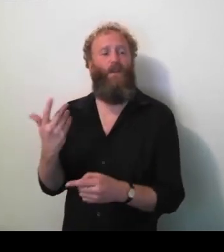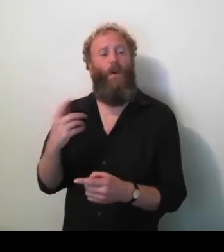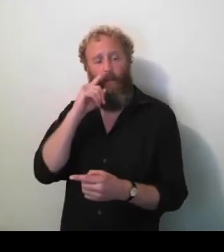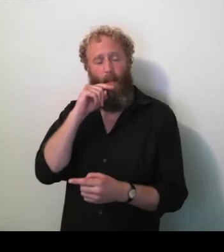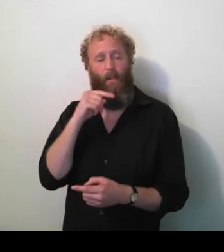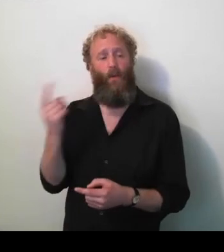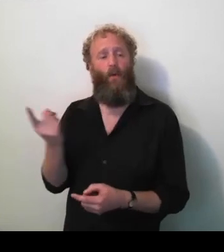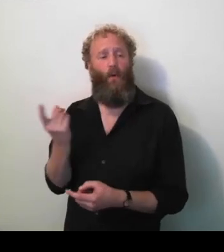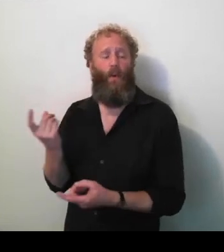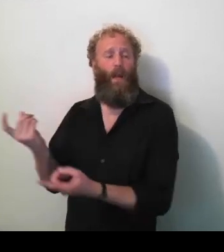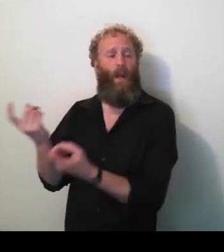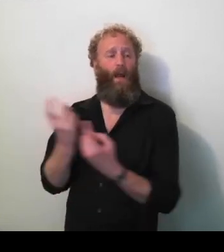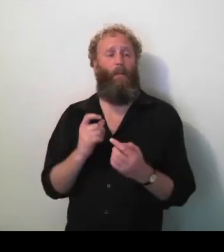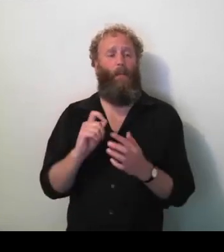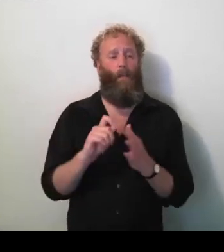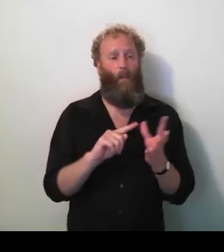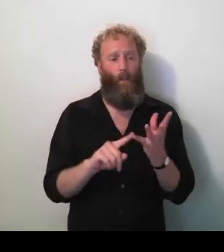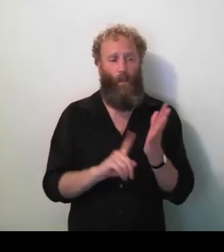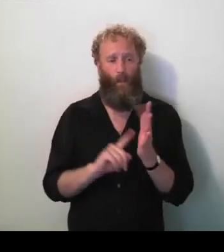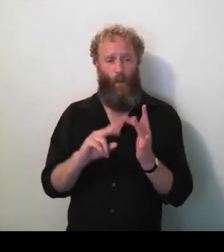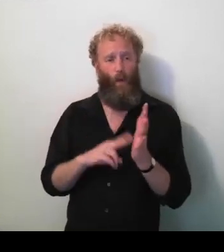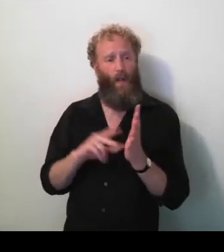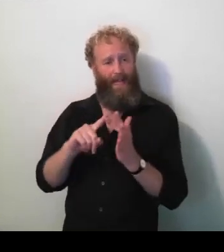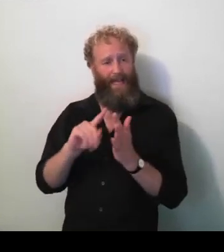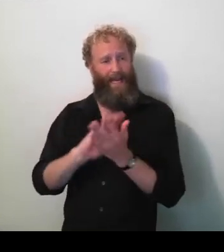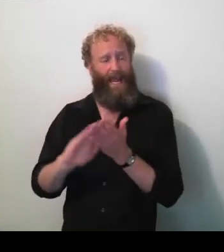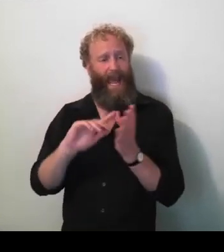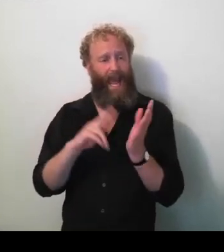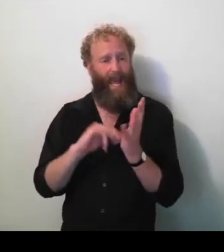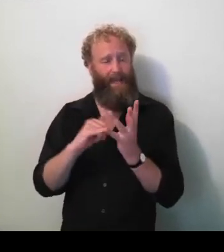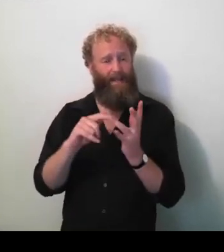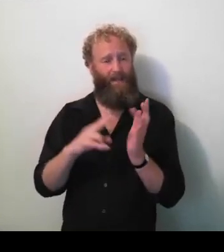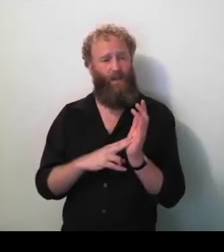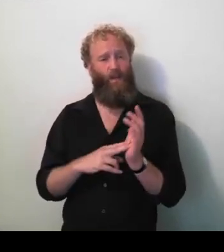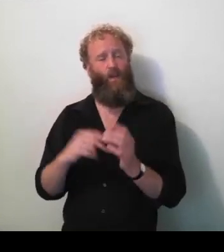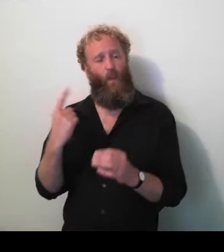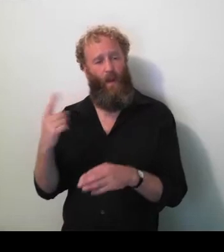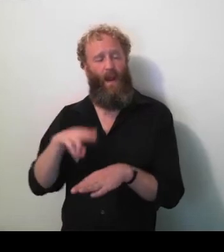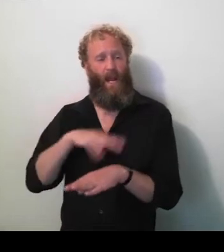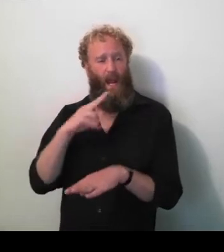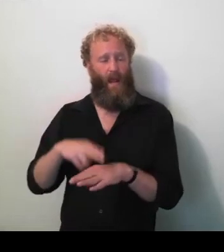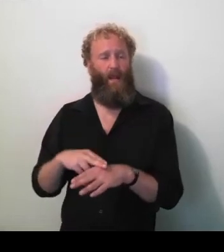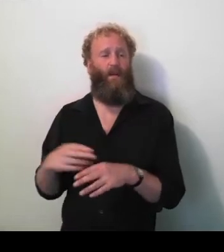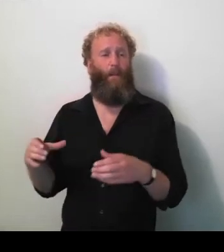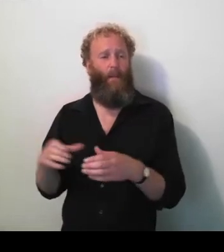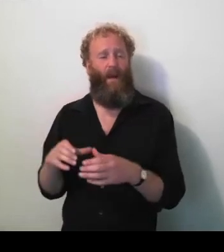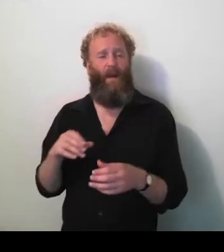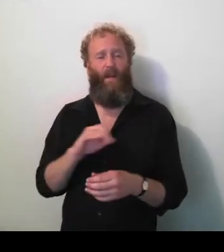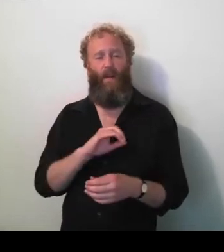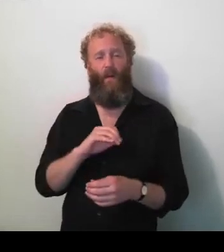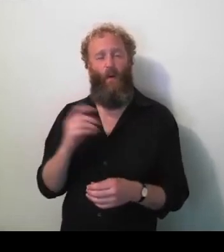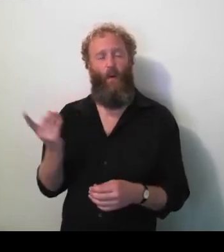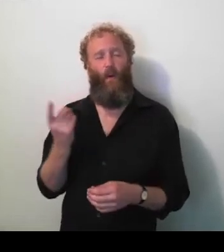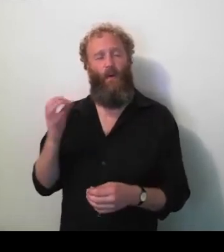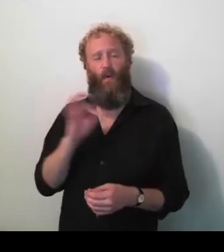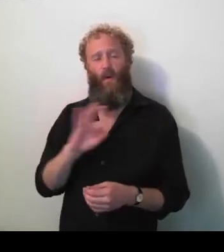party are people who are not experiencing the system, are working for them. I want to say right